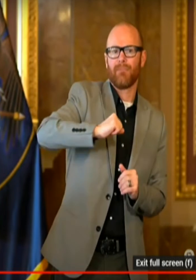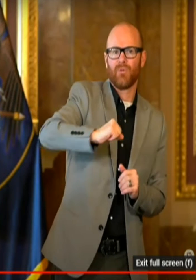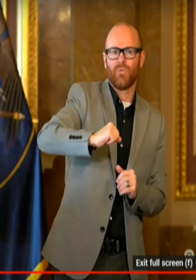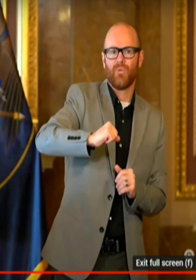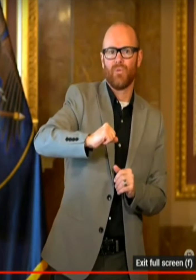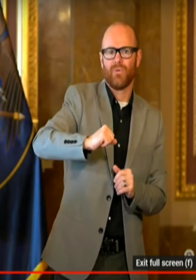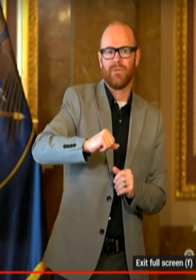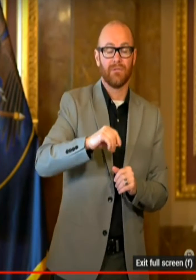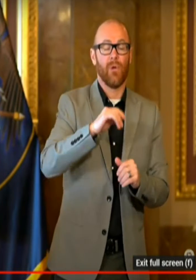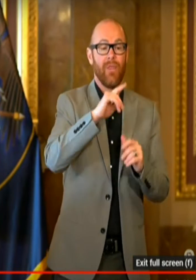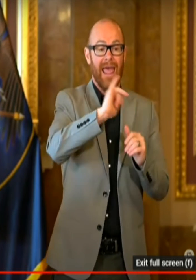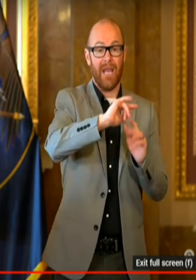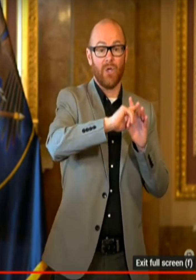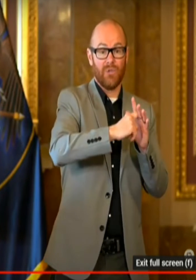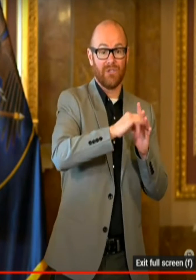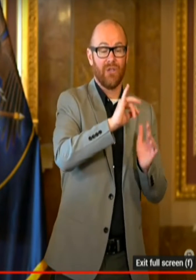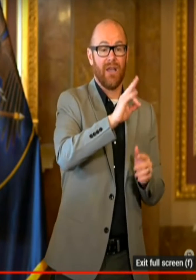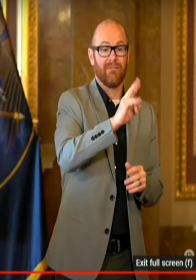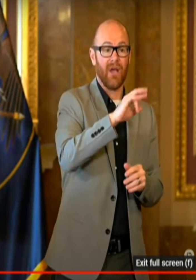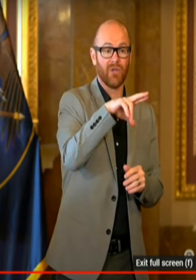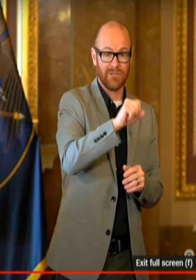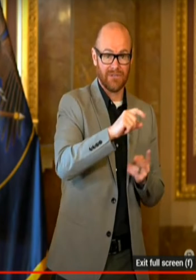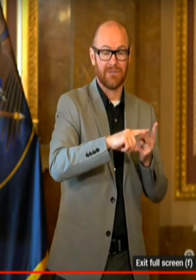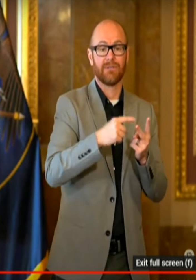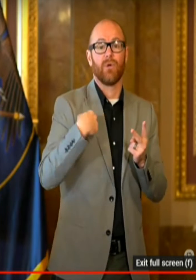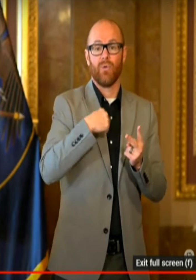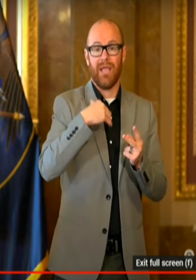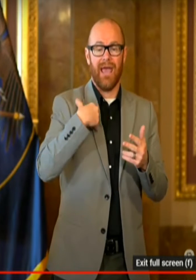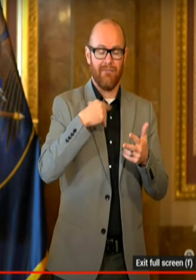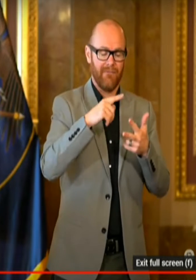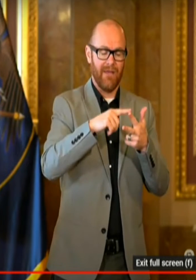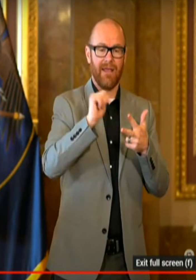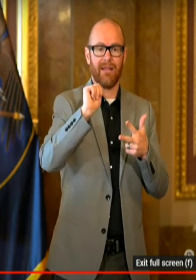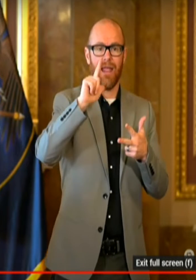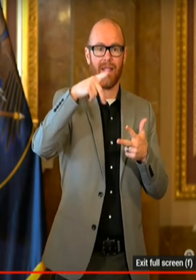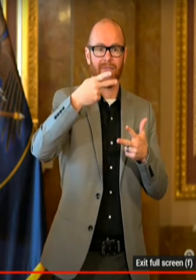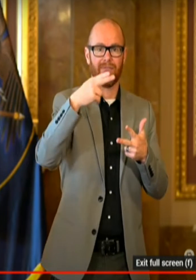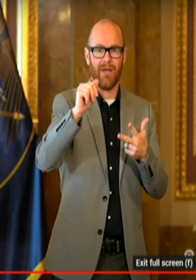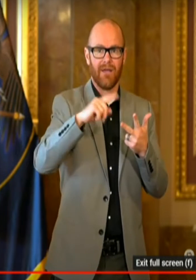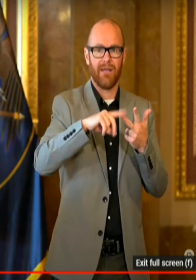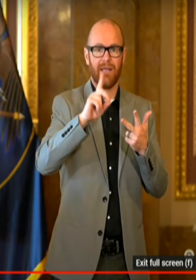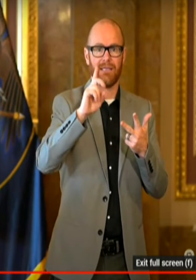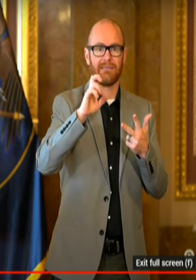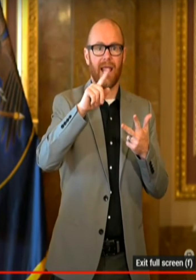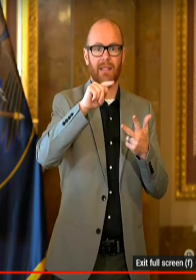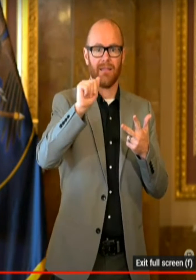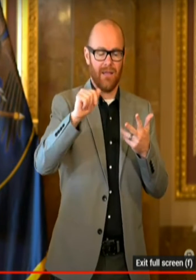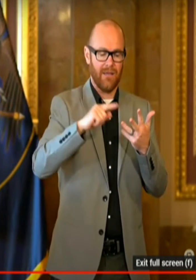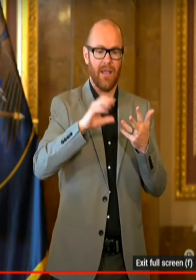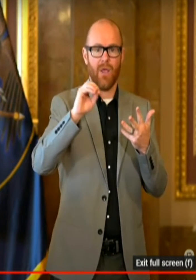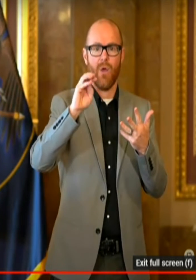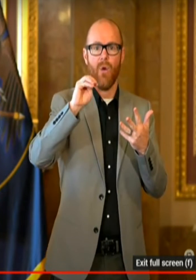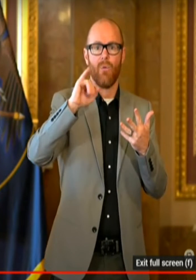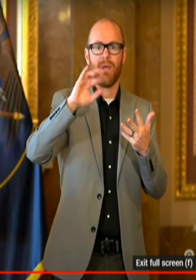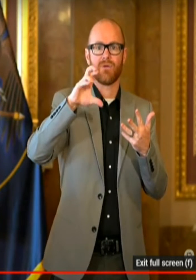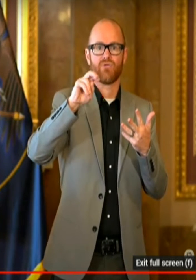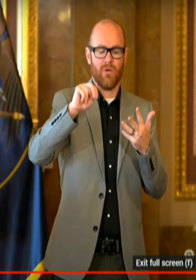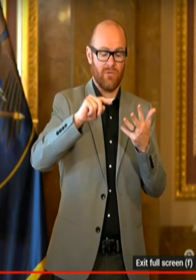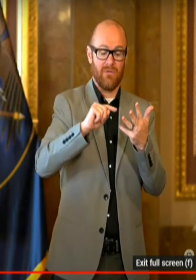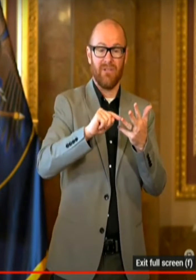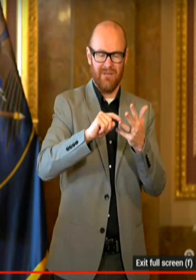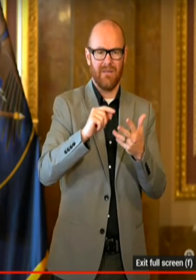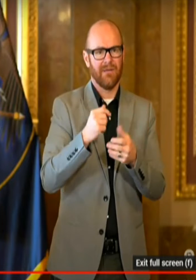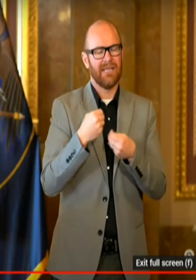the original virus. We have immunity that came from Alpha. We have immunity that came from Delta. And we have more immunity from Omicron than any other